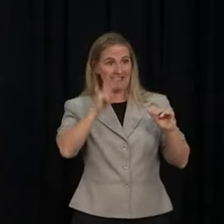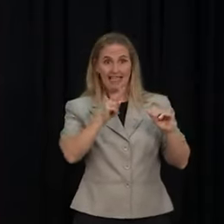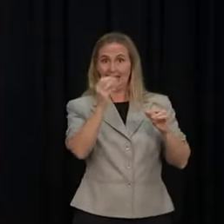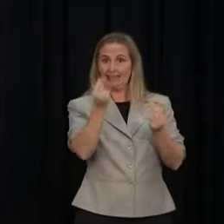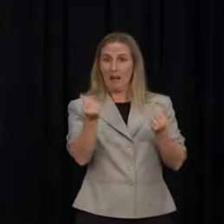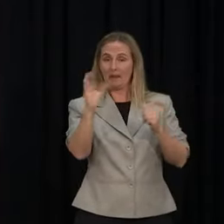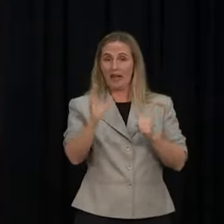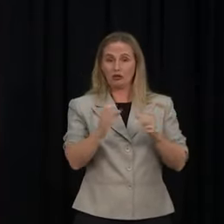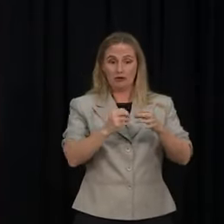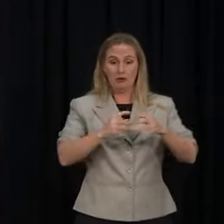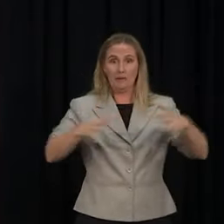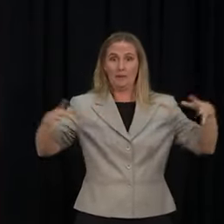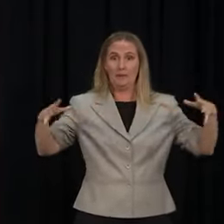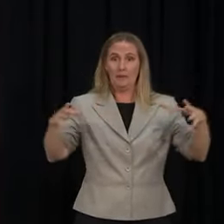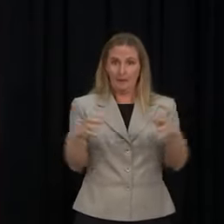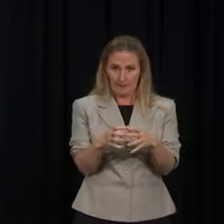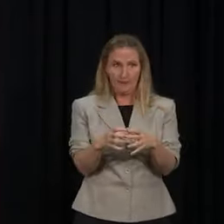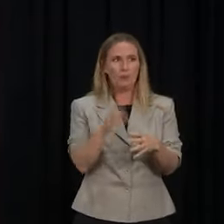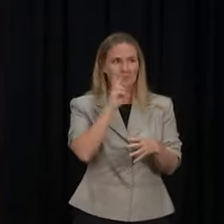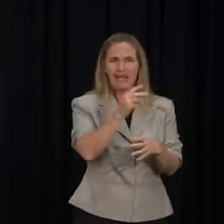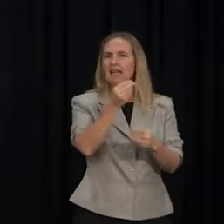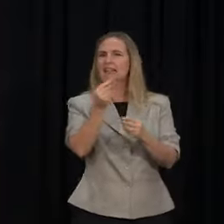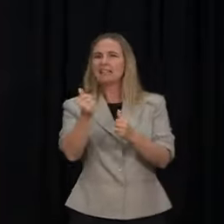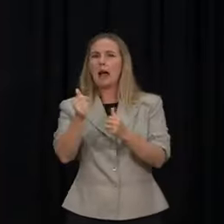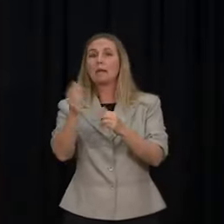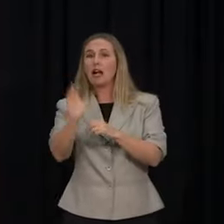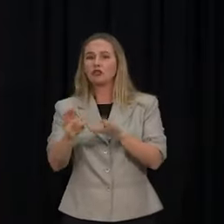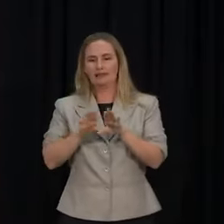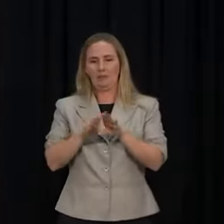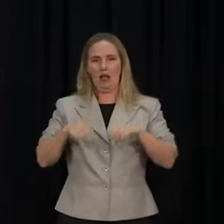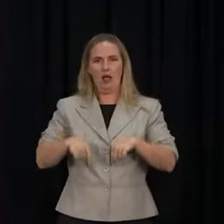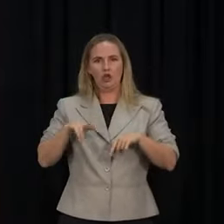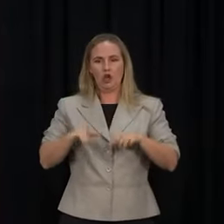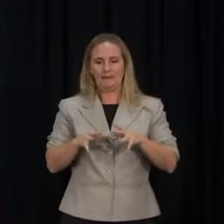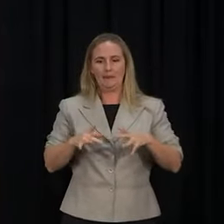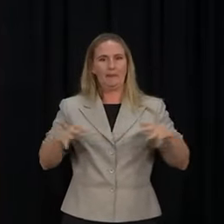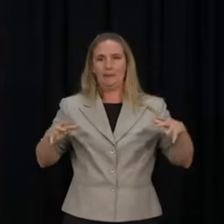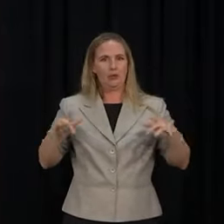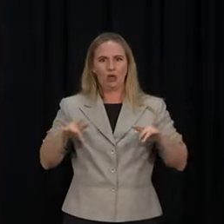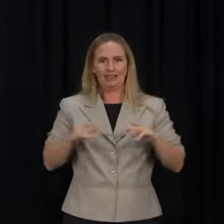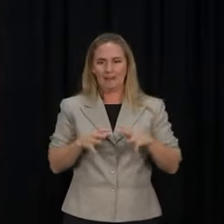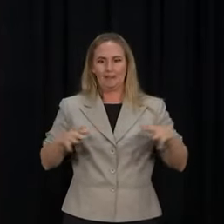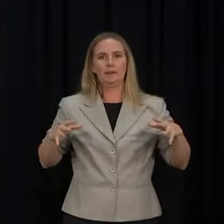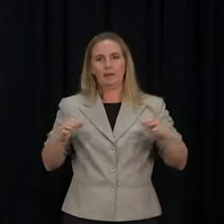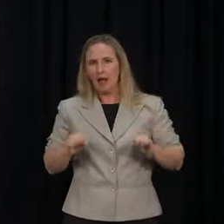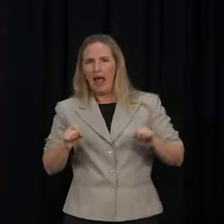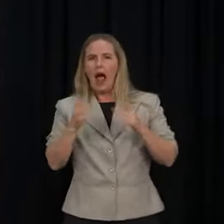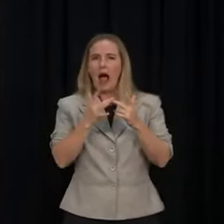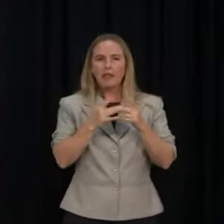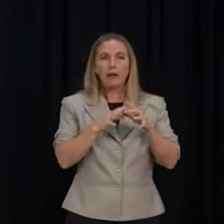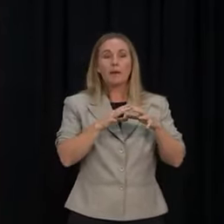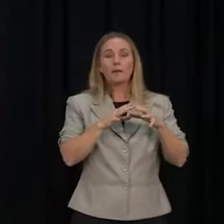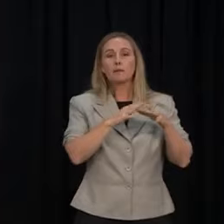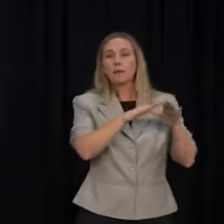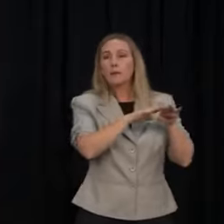those who are still yet to reach theirs, and those that have plateaued. And one of the reasons is we're interested in whether or not there's anything